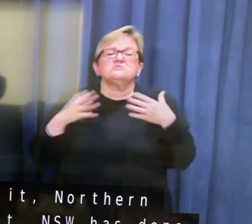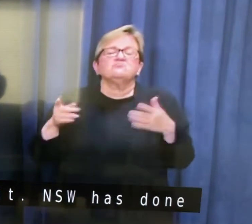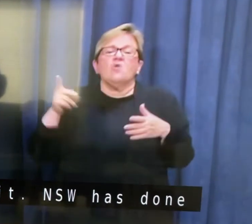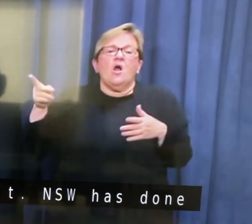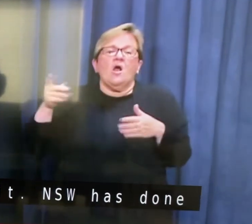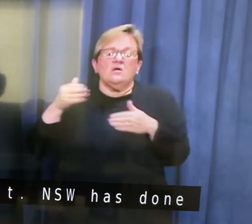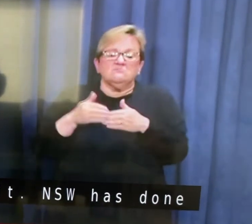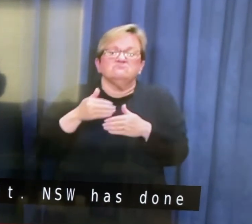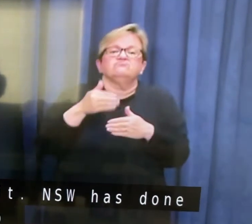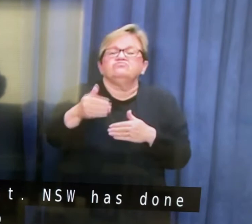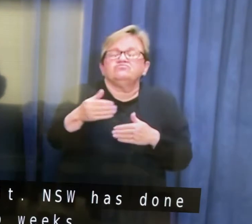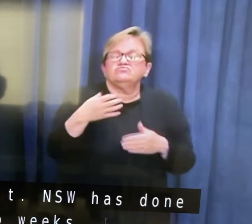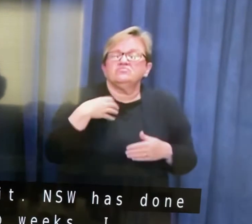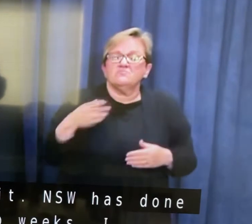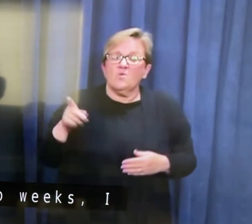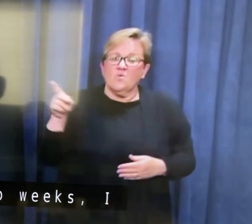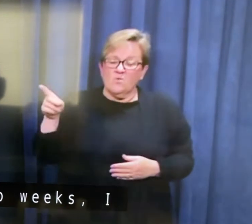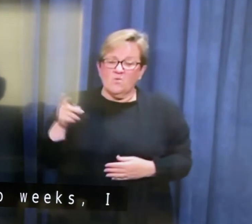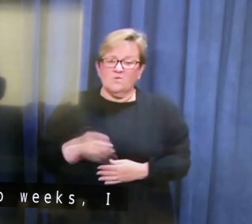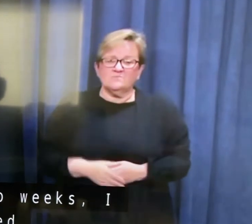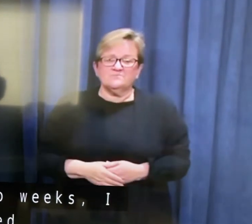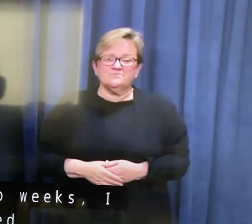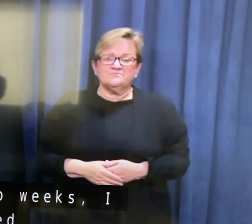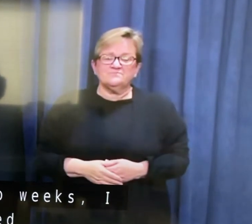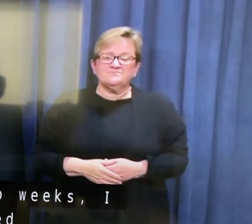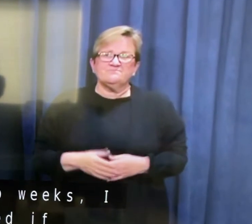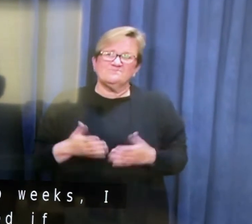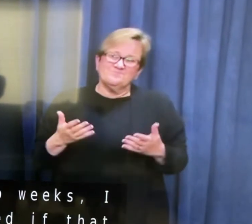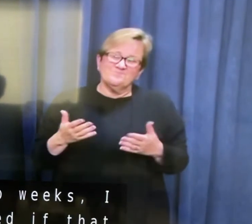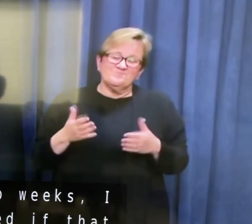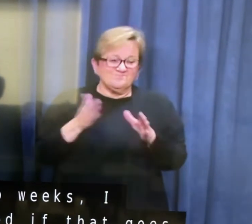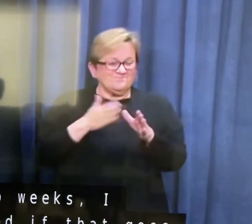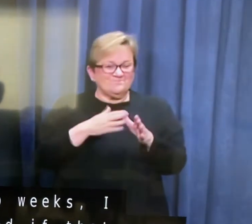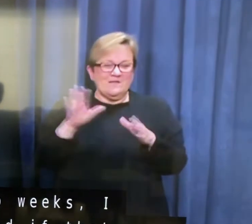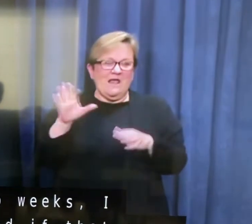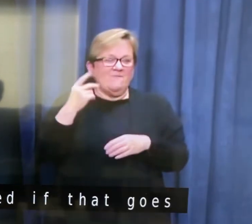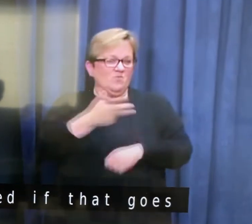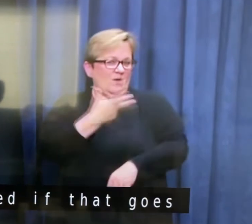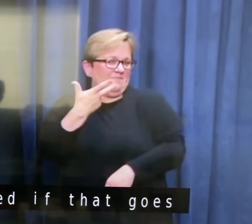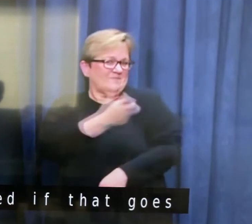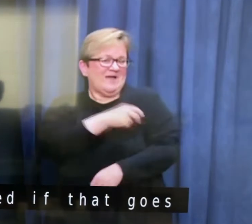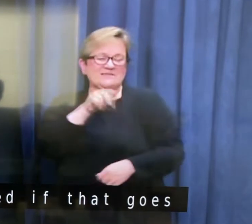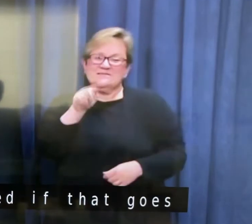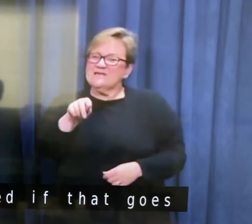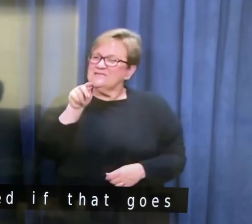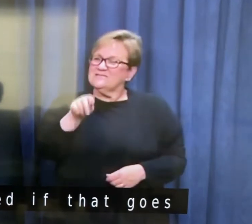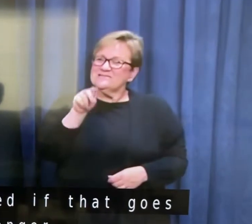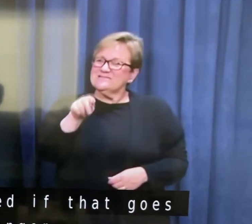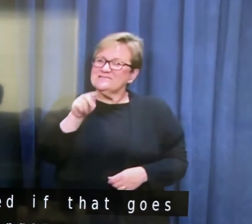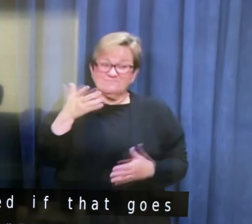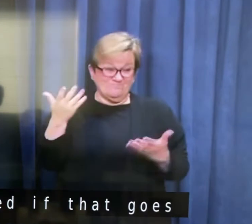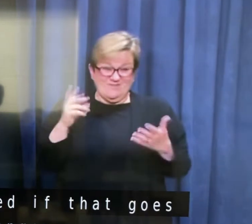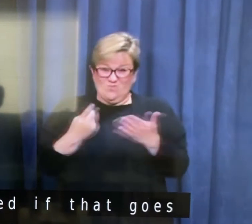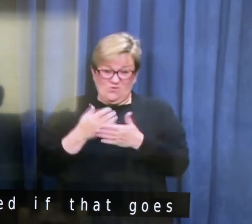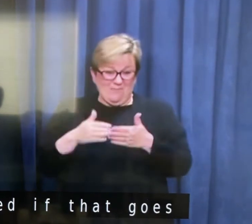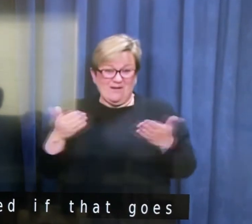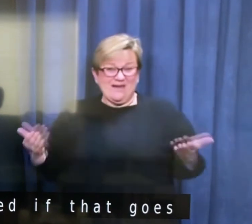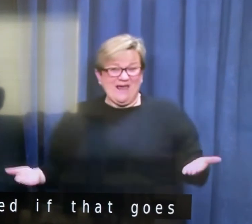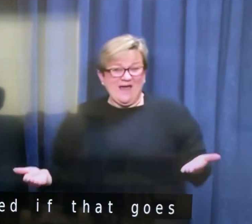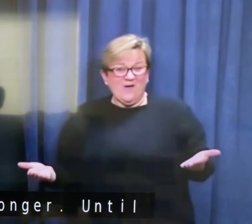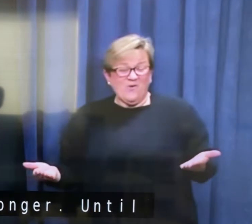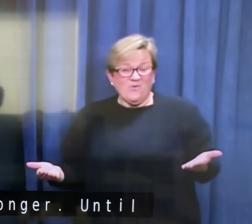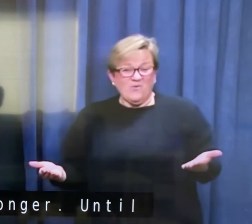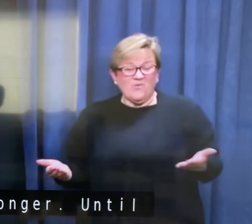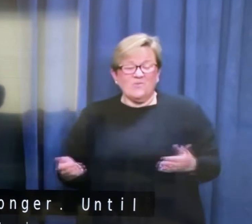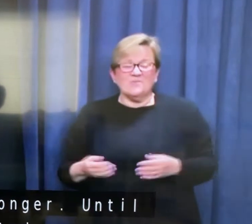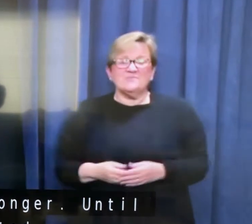goes for significantly longer. But until everyone is vaccinated that's where we're at. That's where